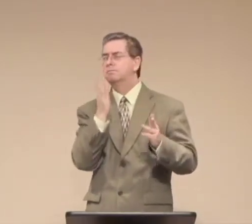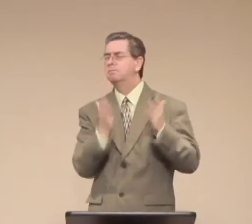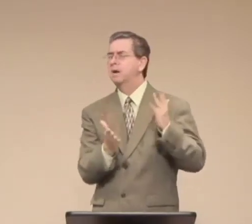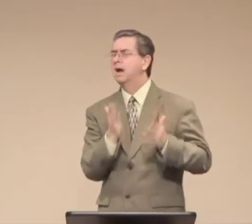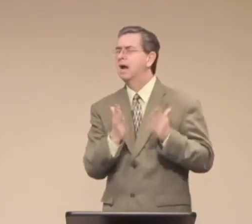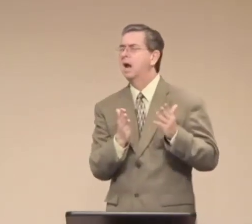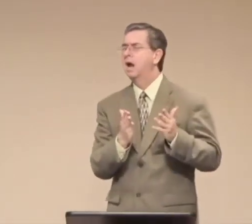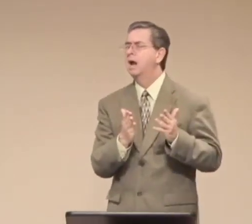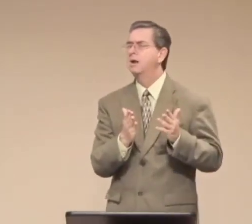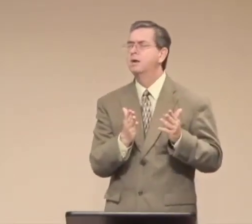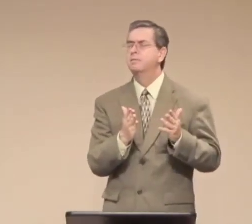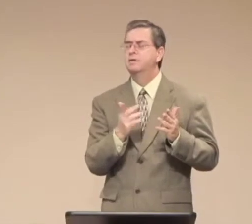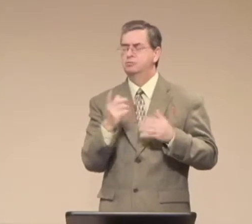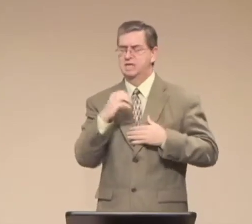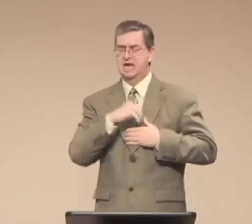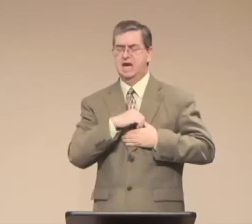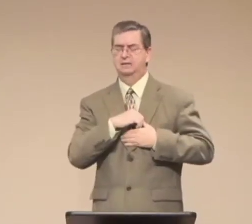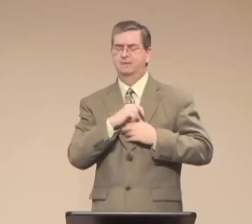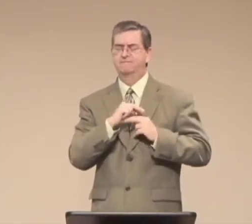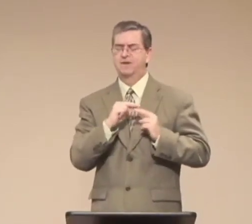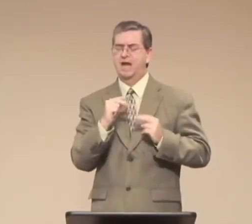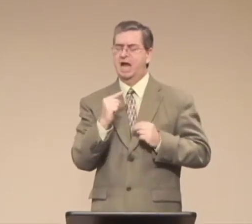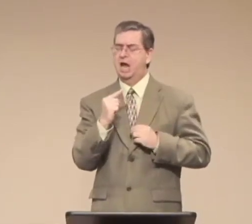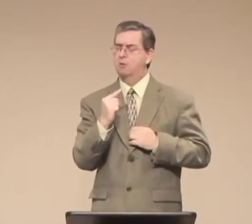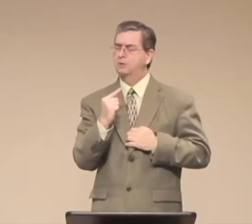I really pray that you honor your mom.